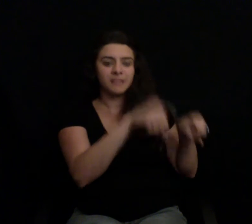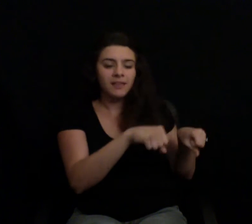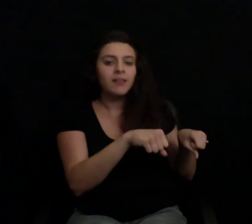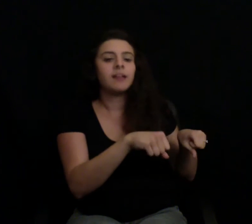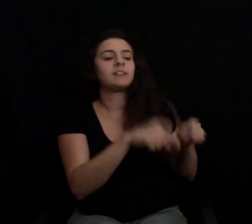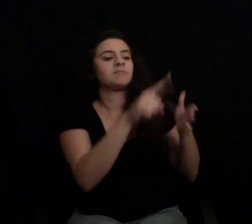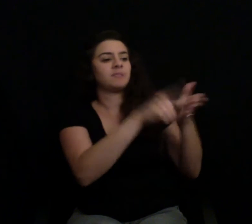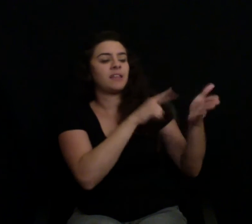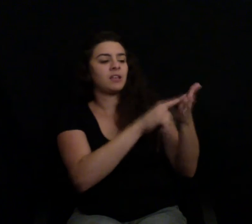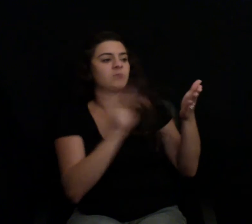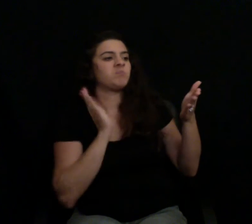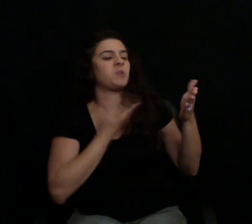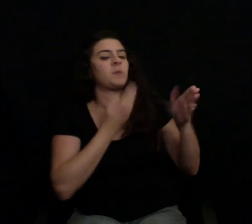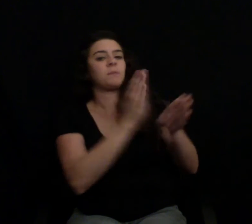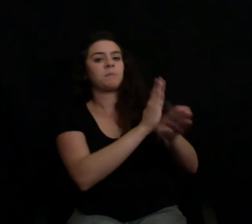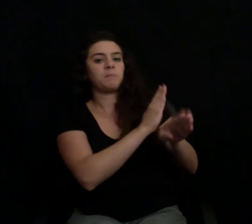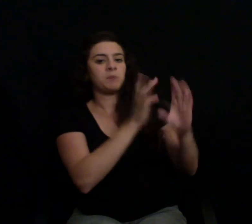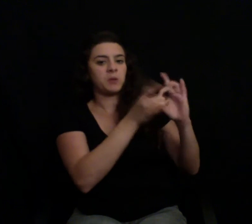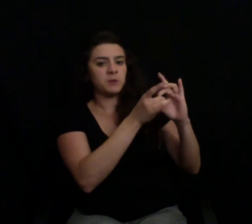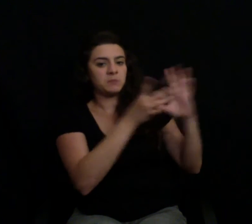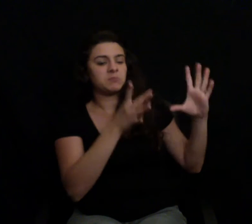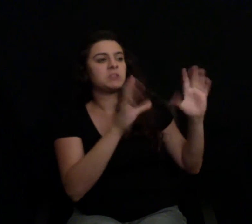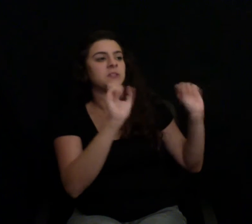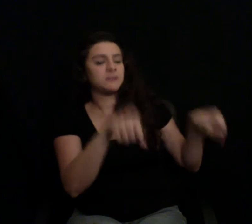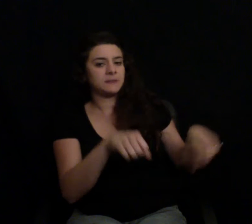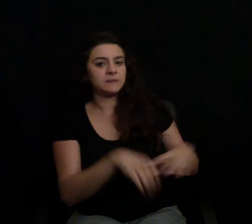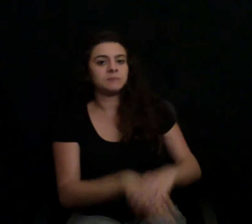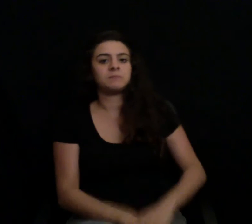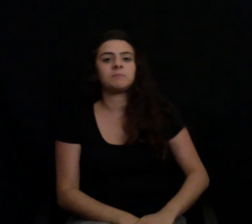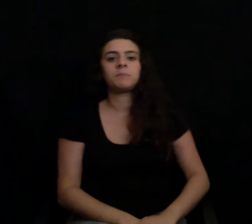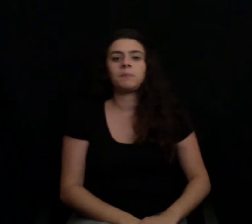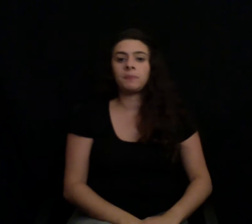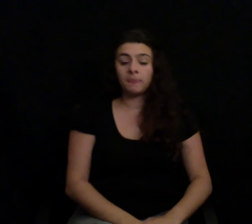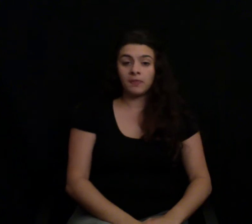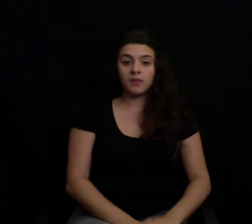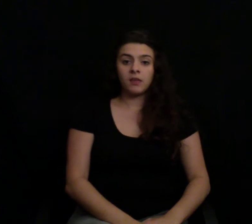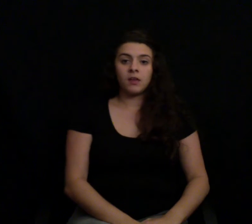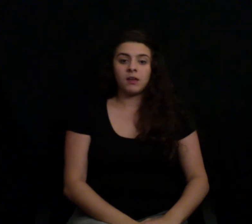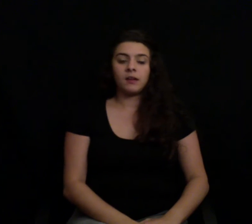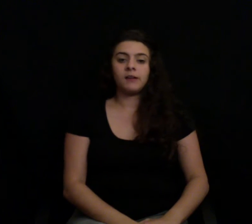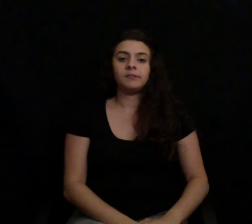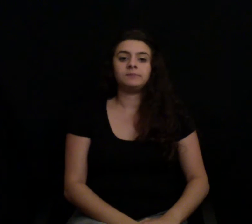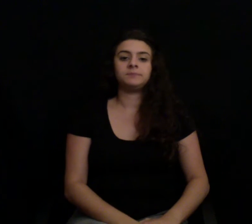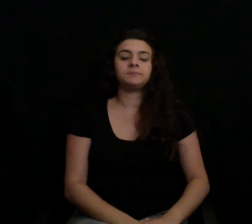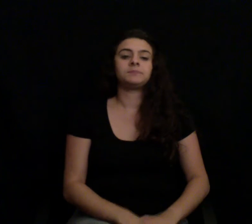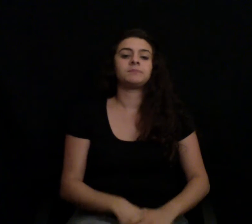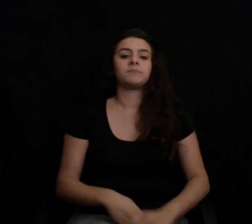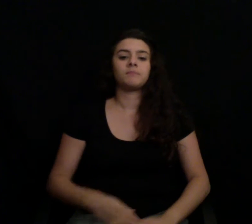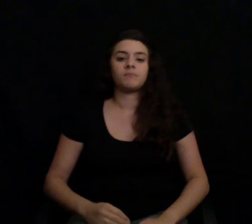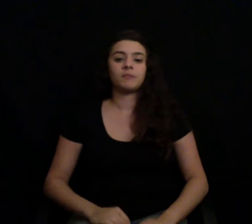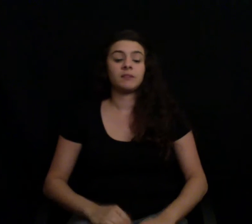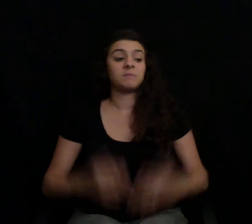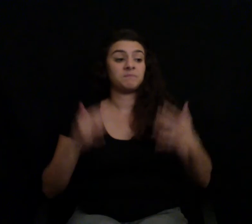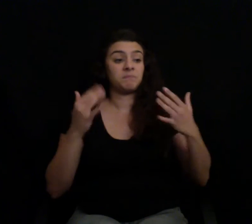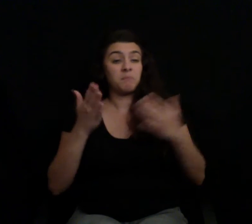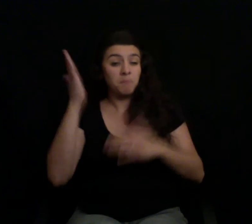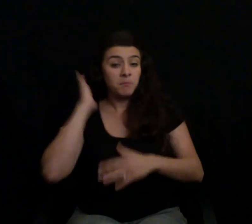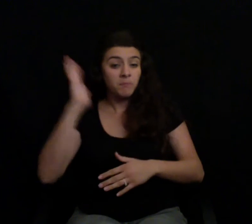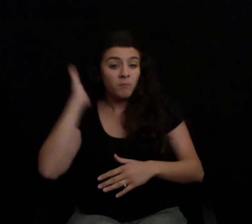banker, accountant. If my wife wouldn't have signed off on it, I couldn't have shown it to her. Now that's been done away with since. But that's what this